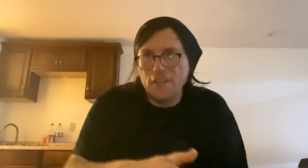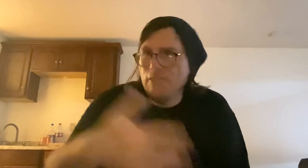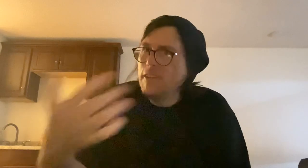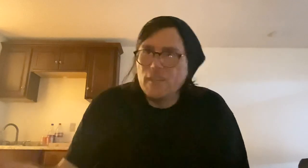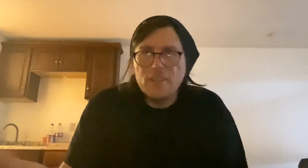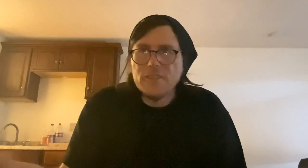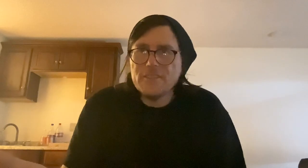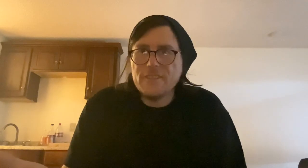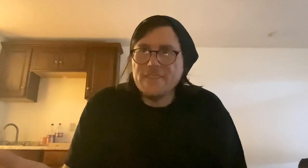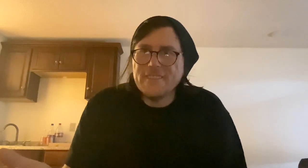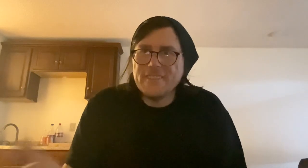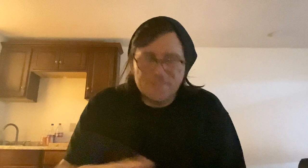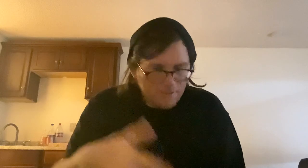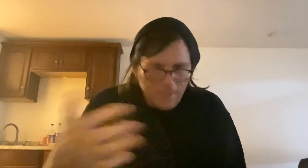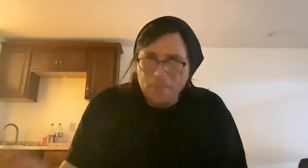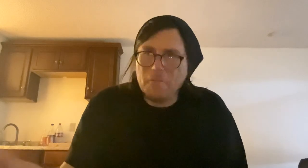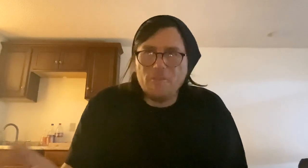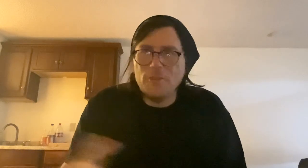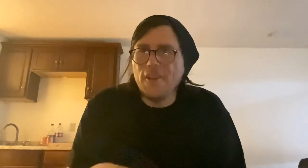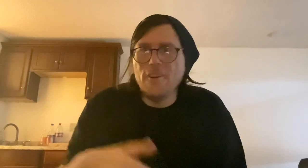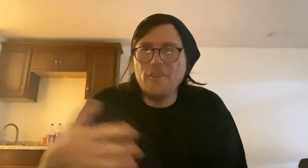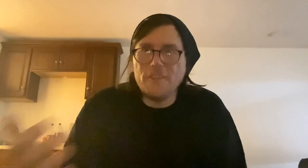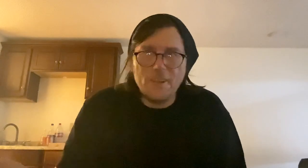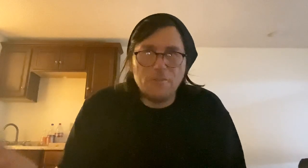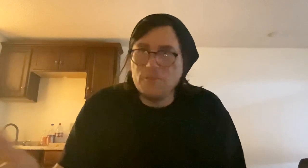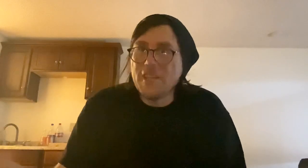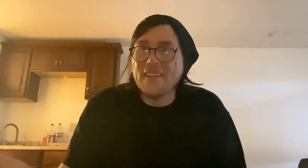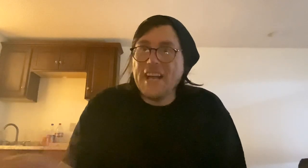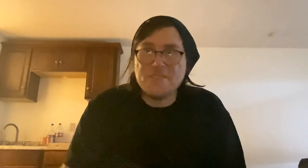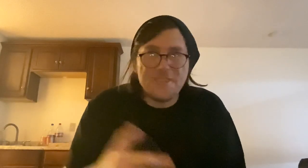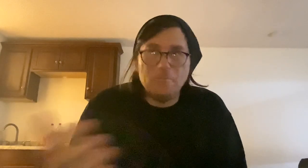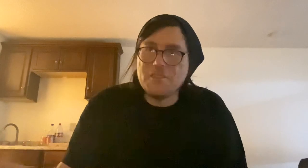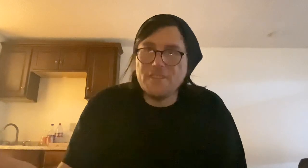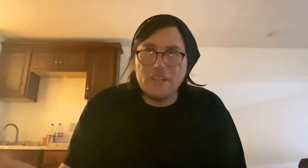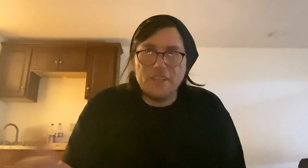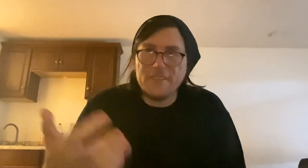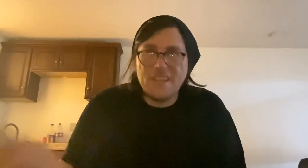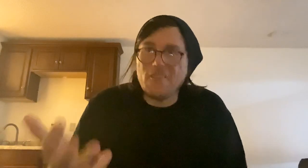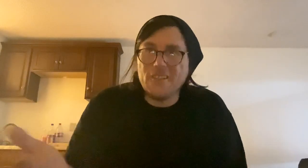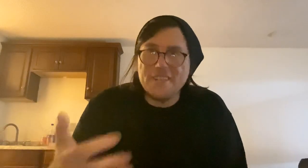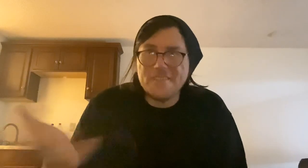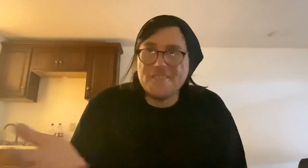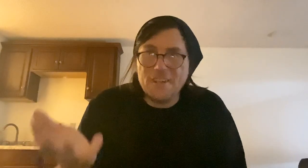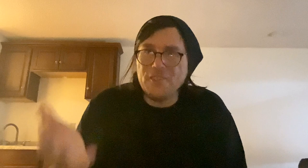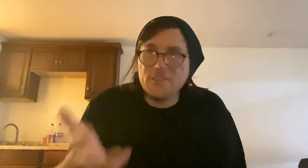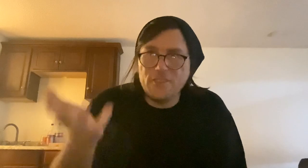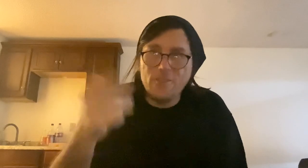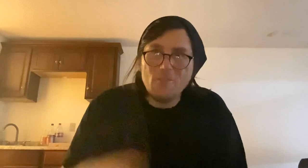know, get a portfolio, you know, you'll take classes that will, you know, like take art classes. Yeah, there are